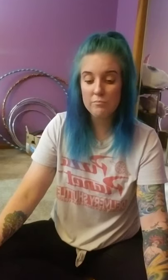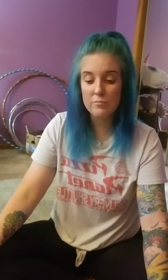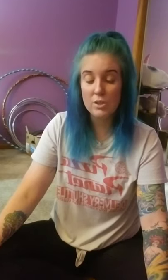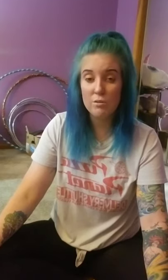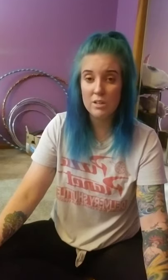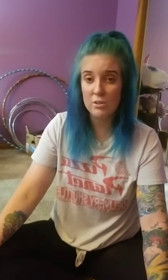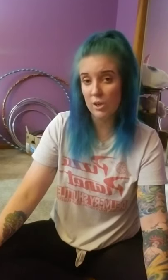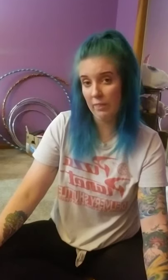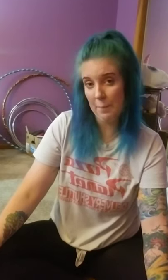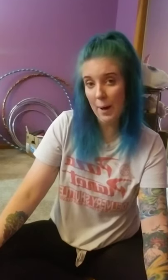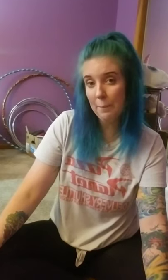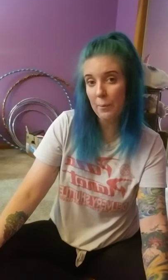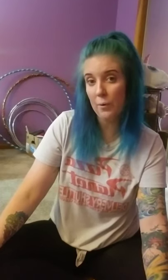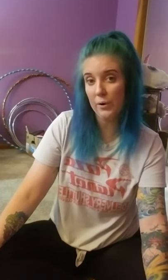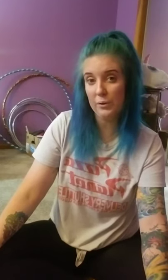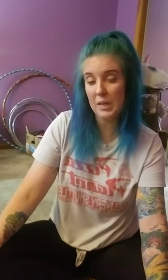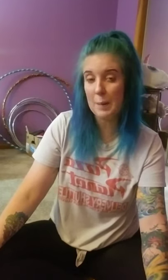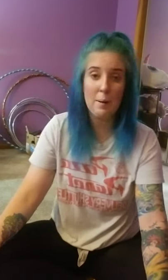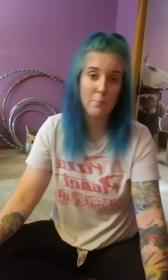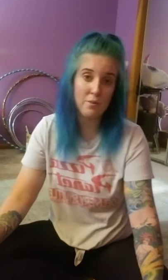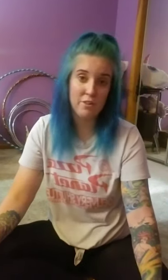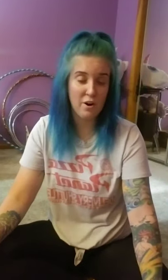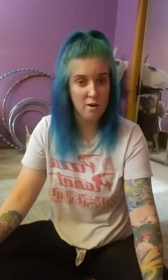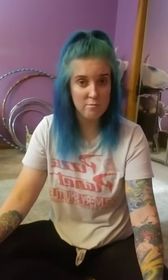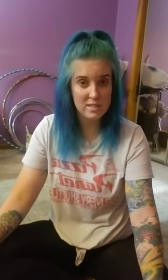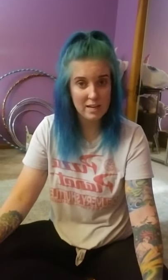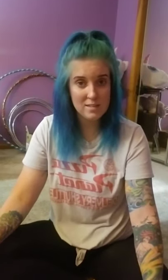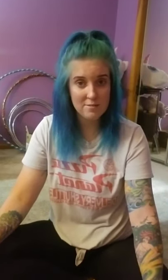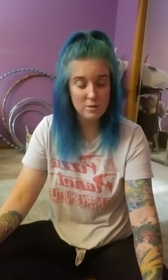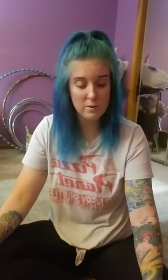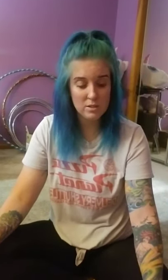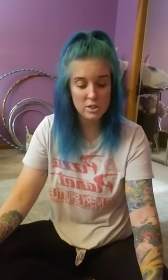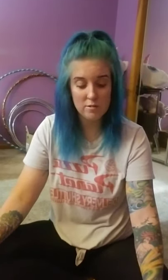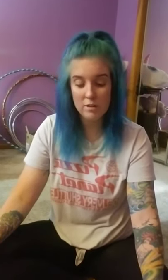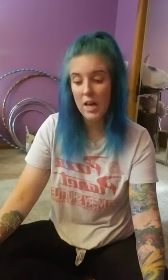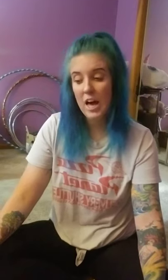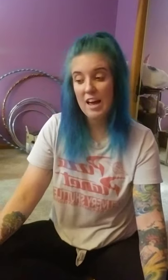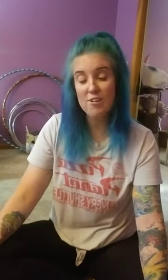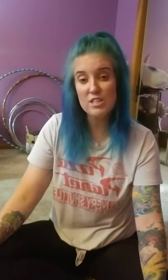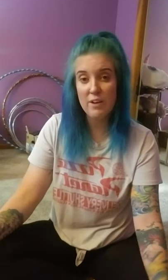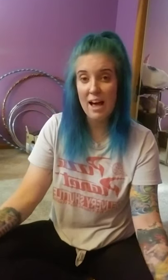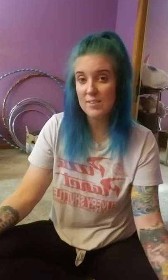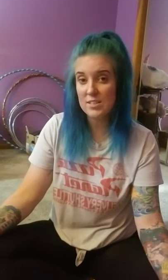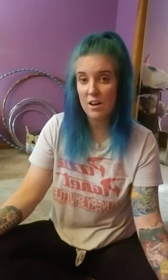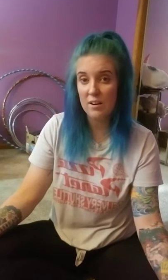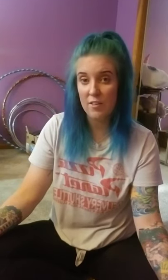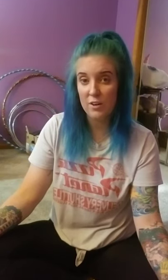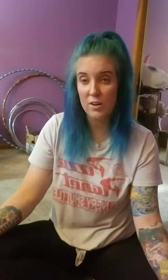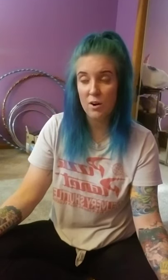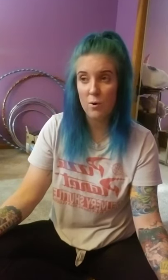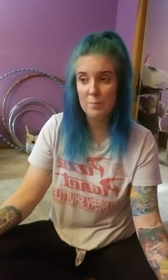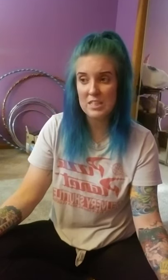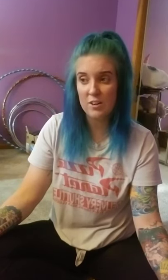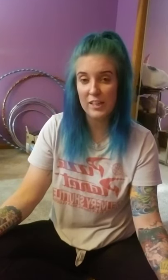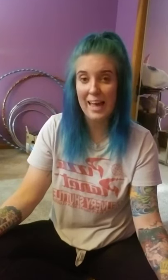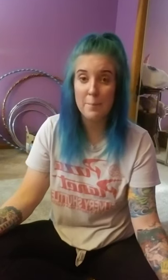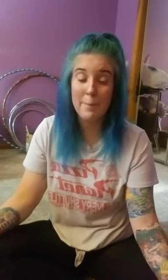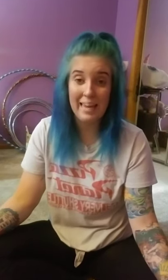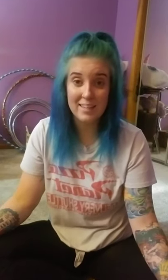you can look them up or you can come up with your own signs if you want to. I also have another old McDonald had a band,